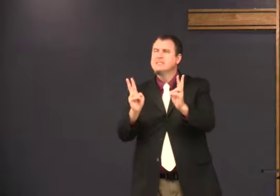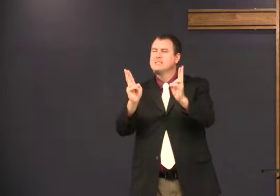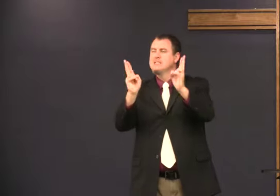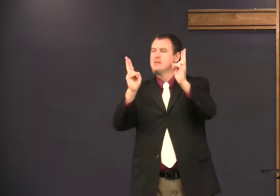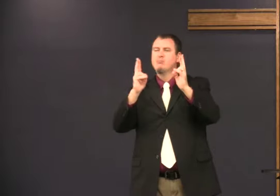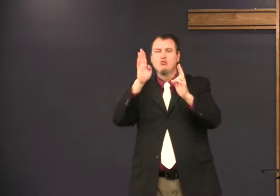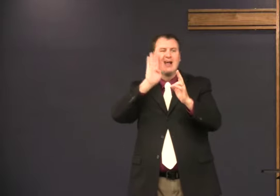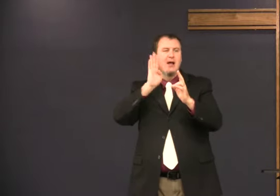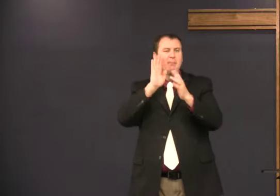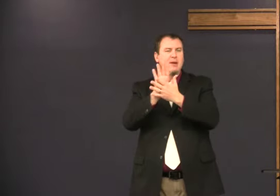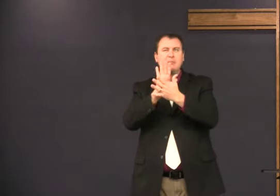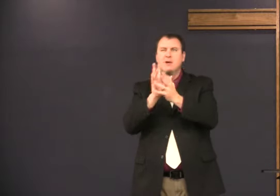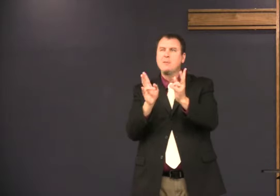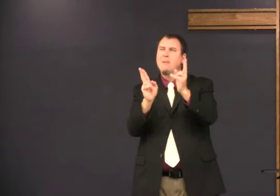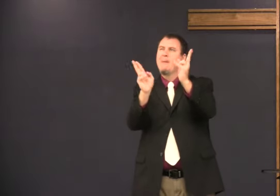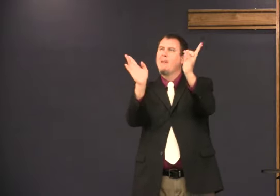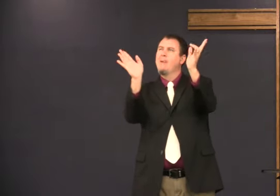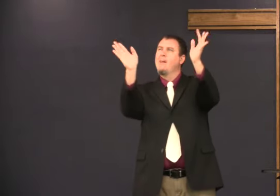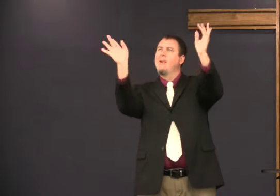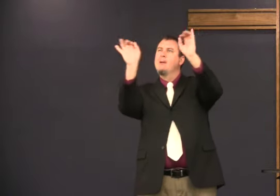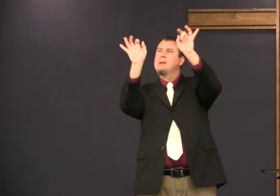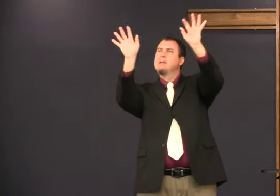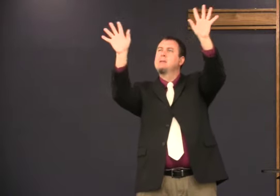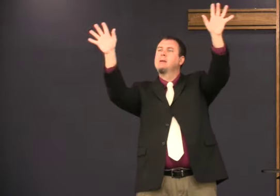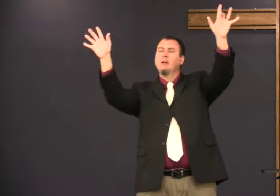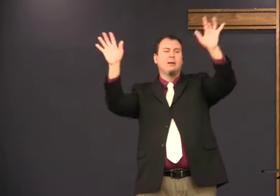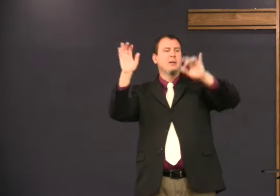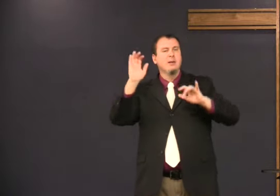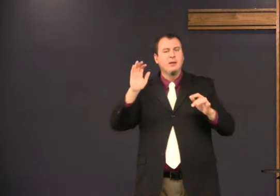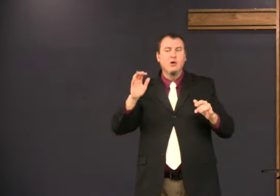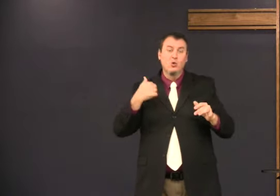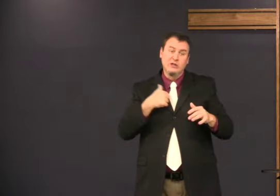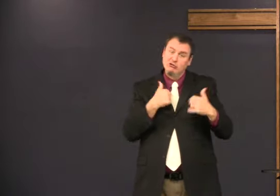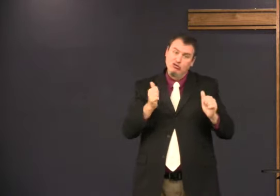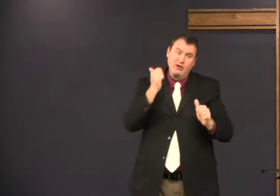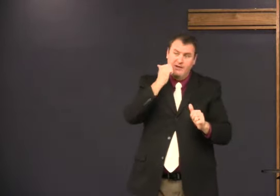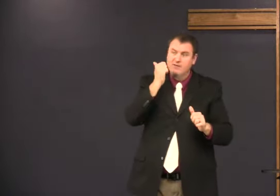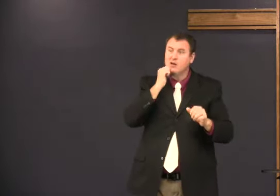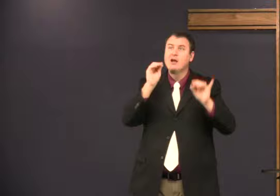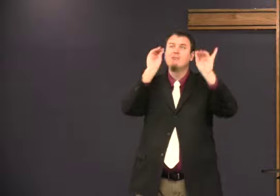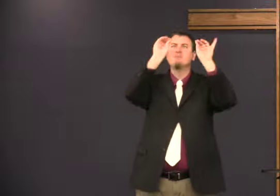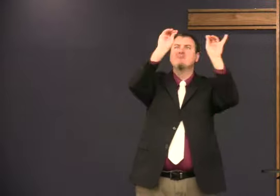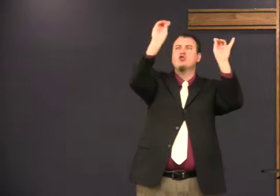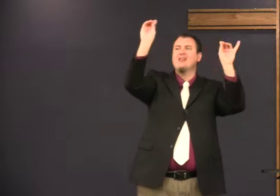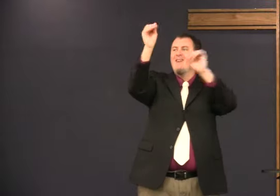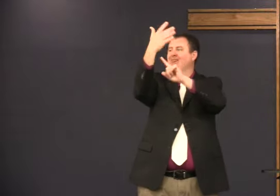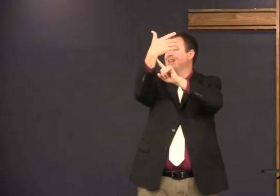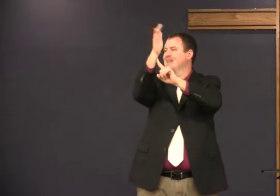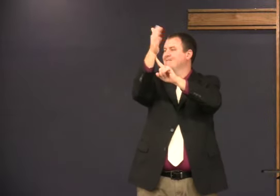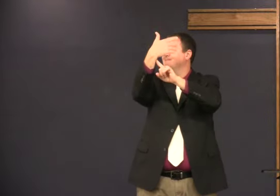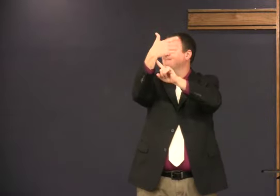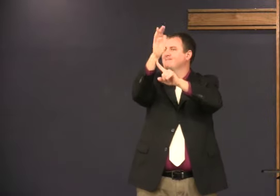a tree that my wife cuts out of paper and we try every day